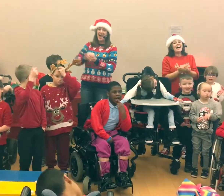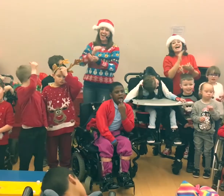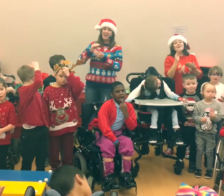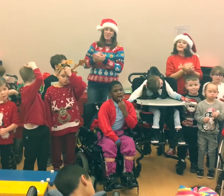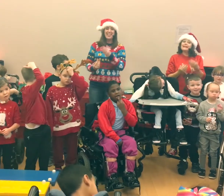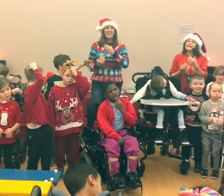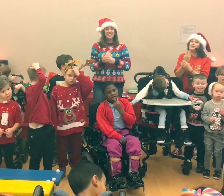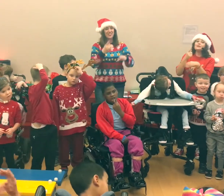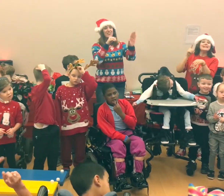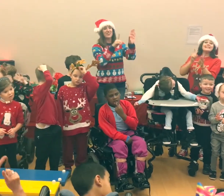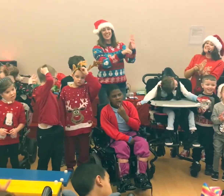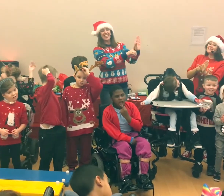Happy New Year!